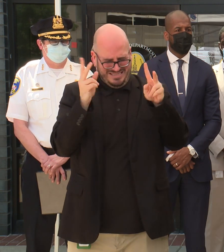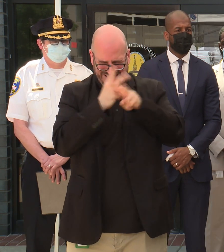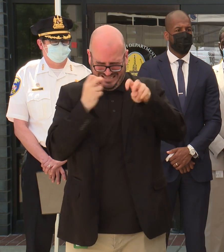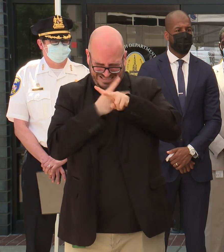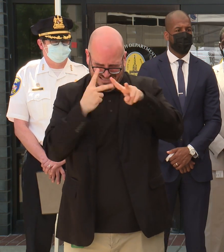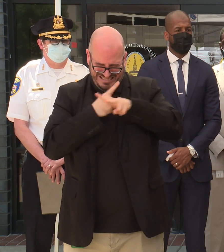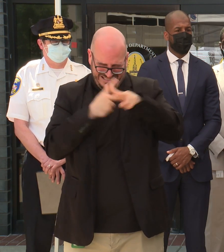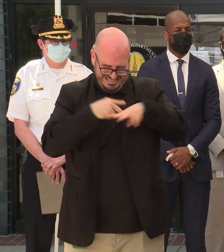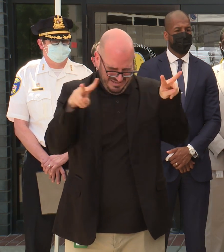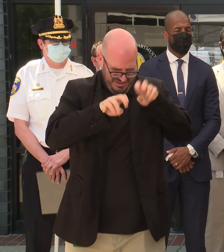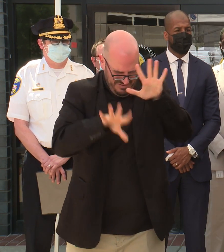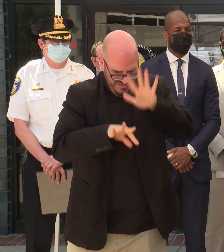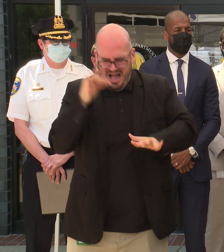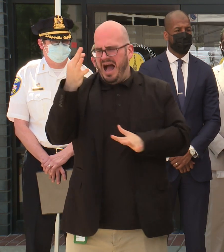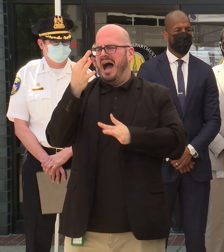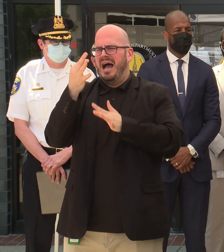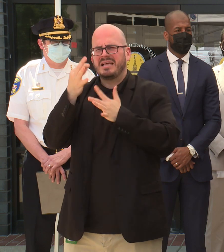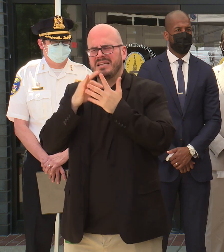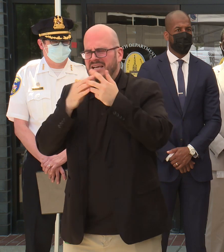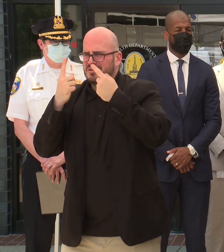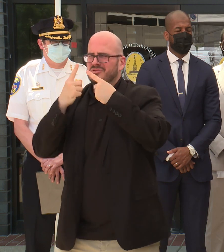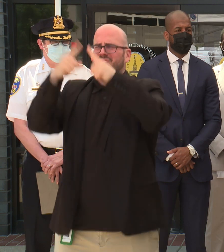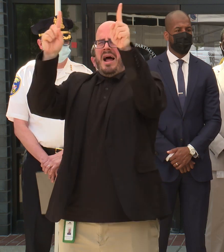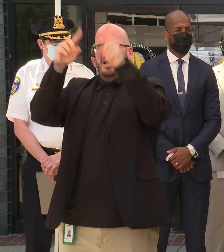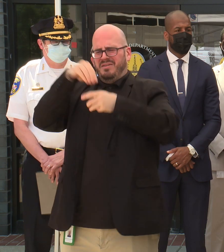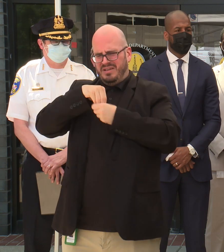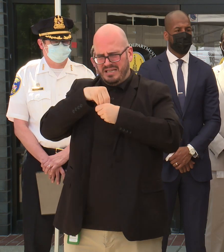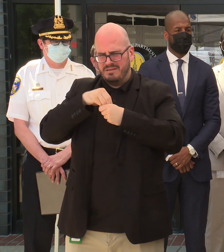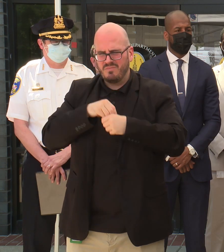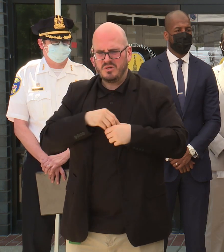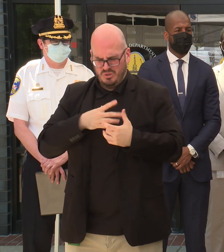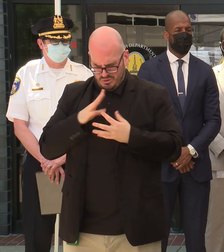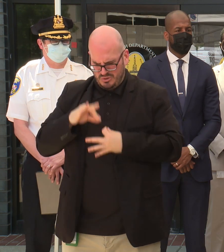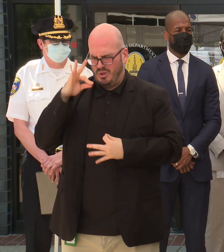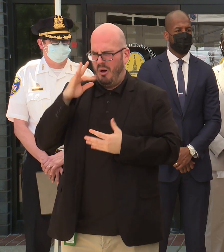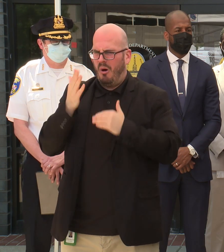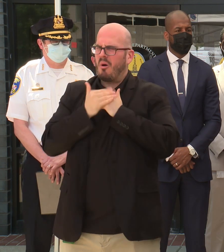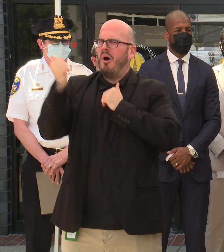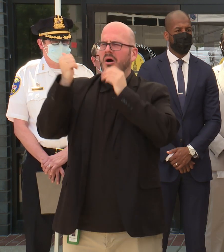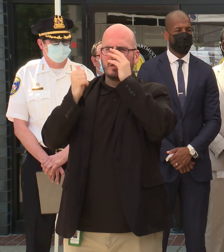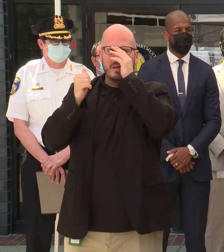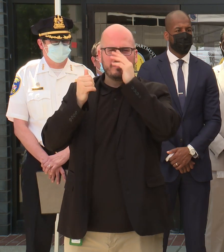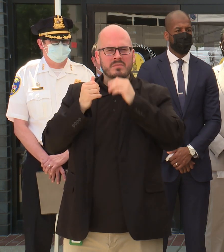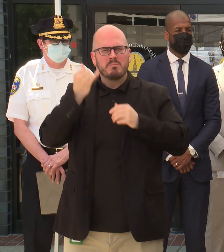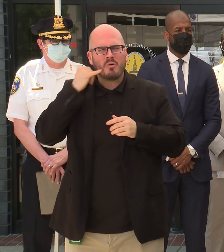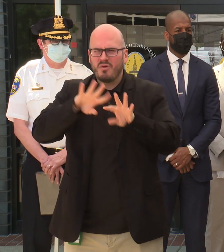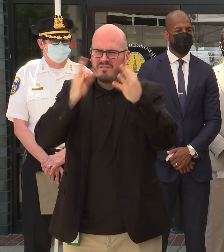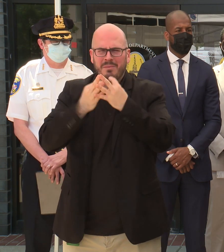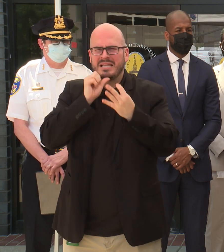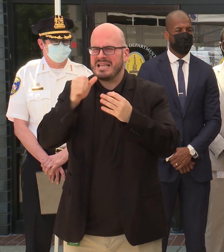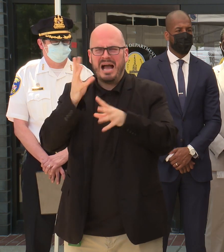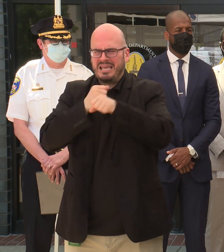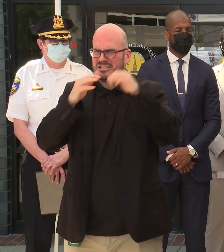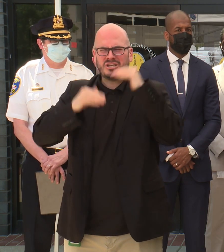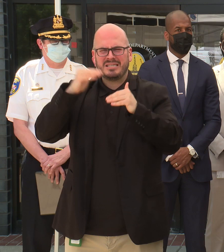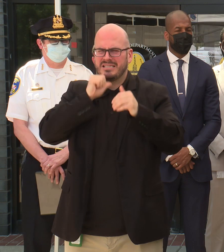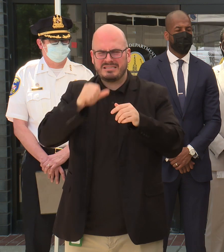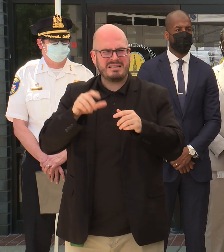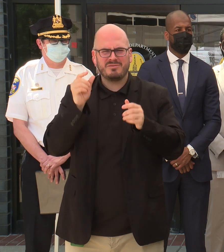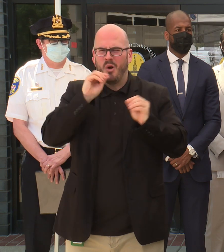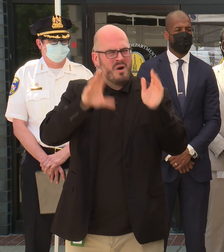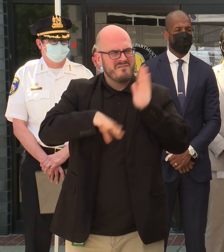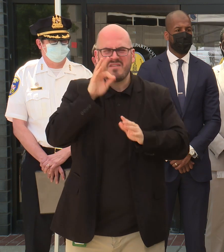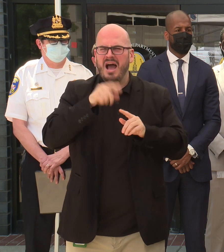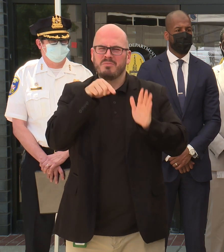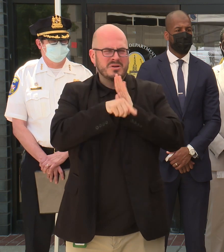the joy in it. What is your soul calling you to do? If your family didn't get justice in the way that Tater's family is getting right